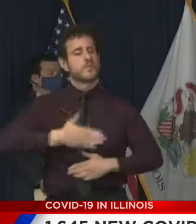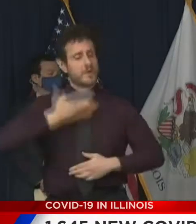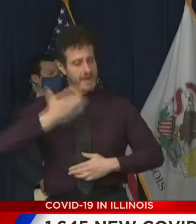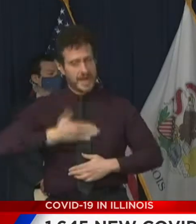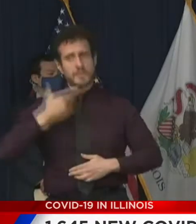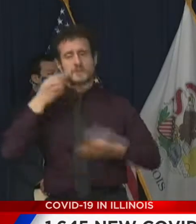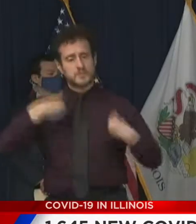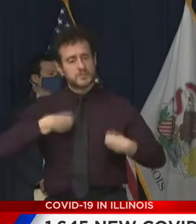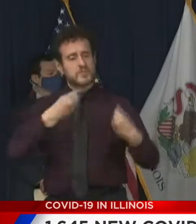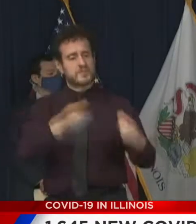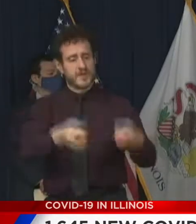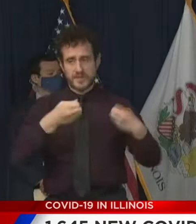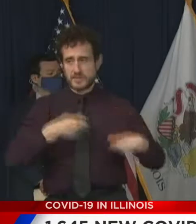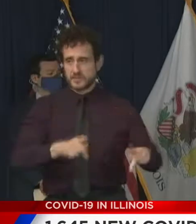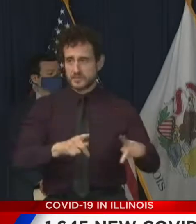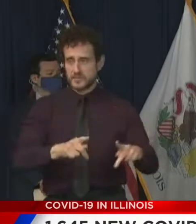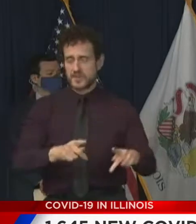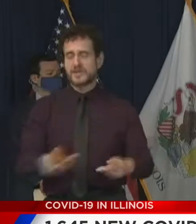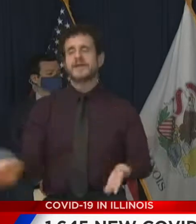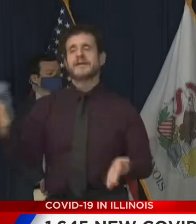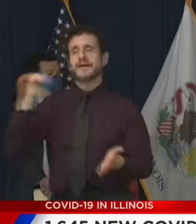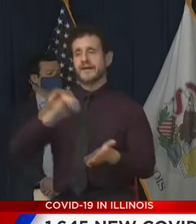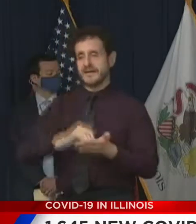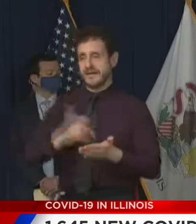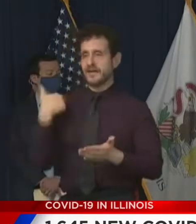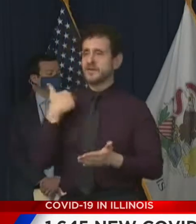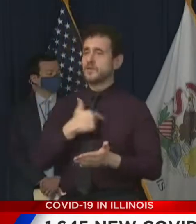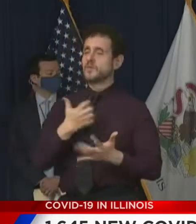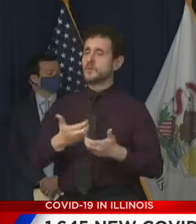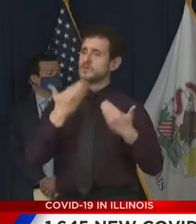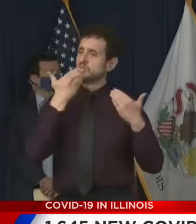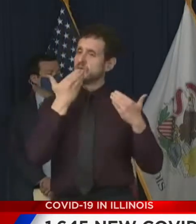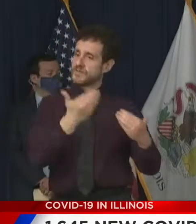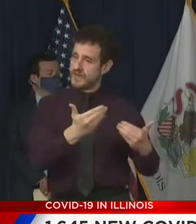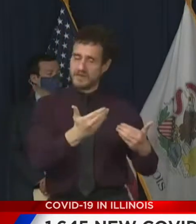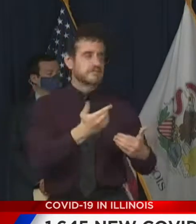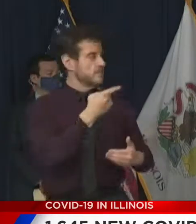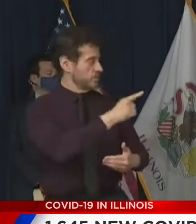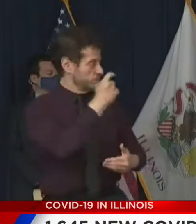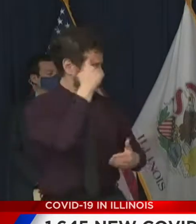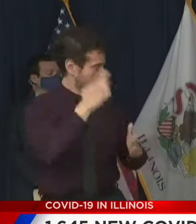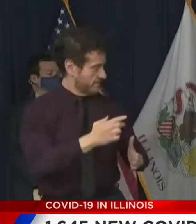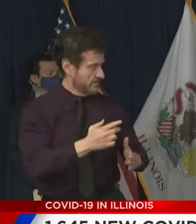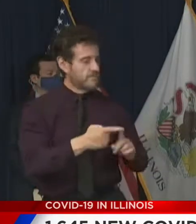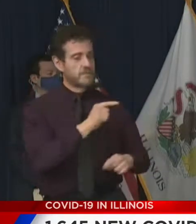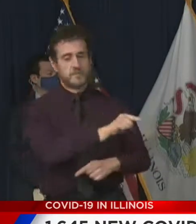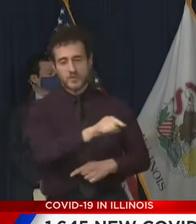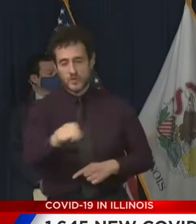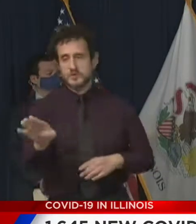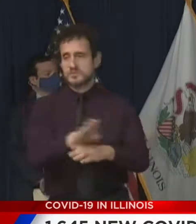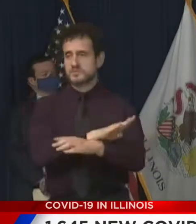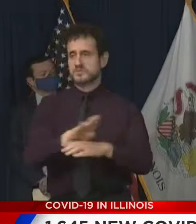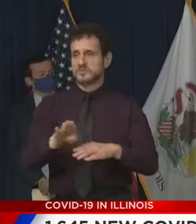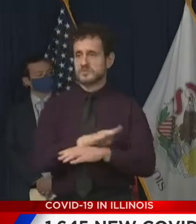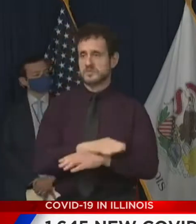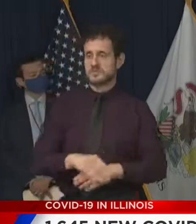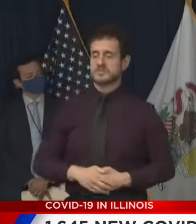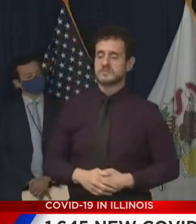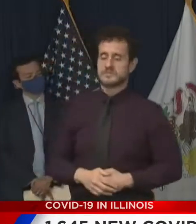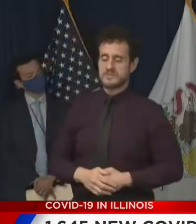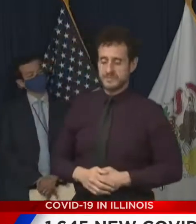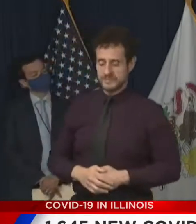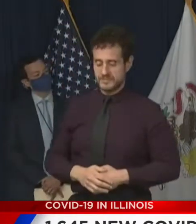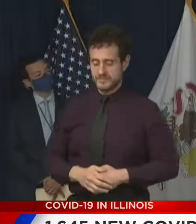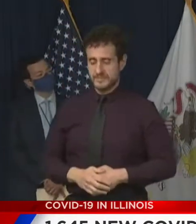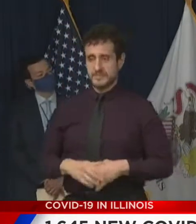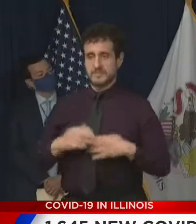to provide our thanks on behalf of those businesses. Now, we're excited at this